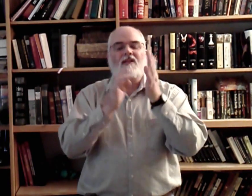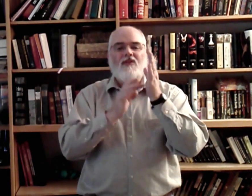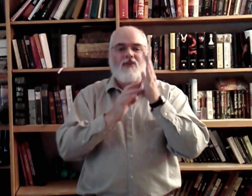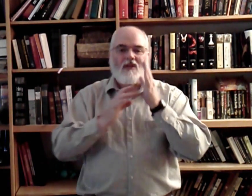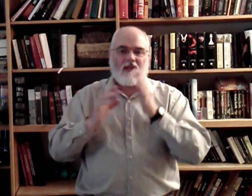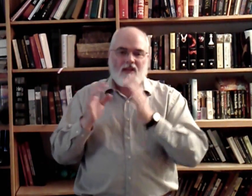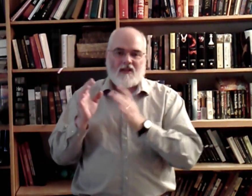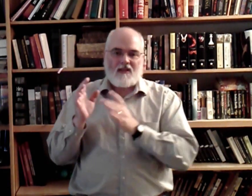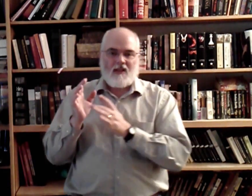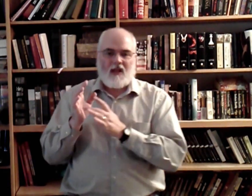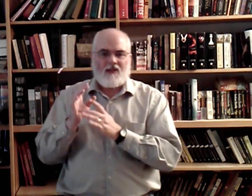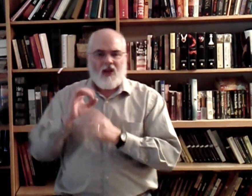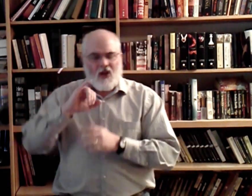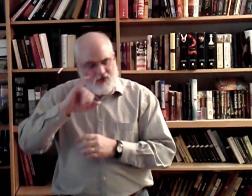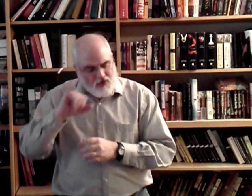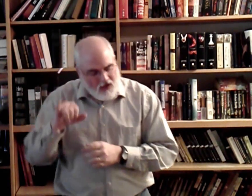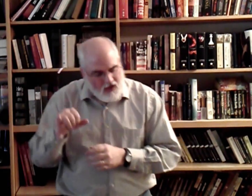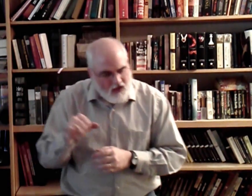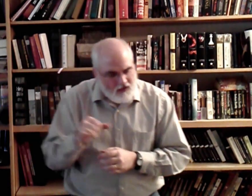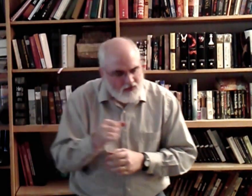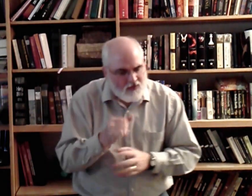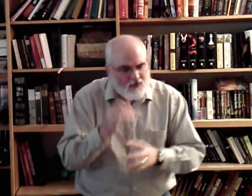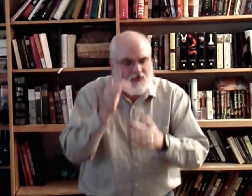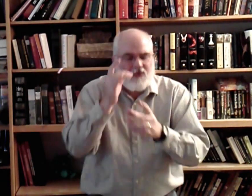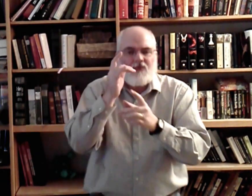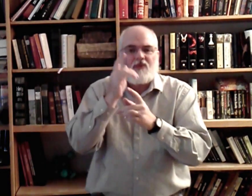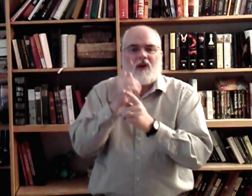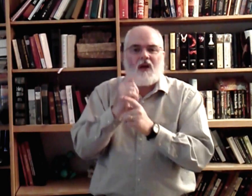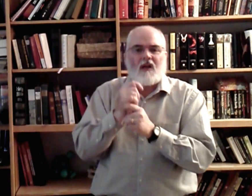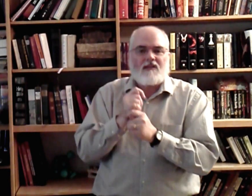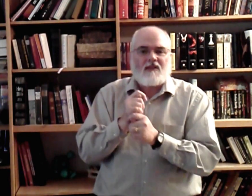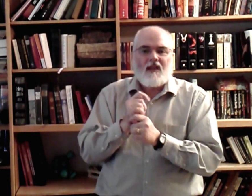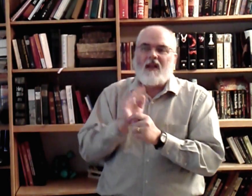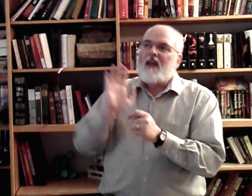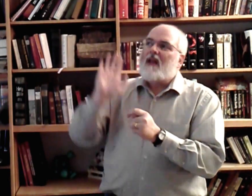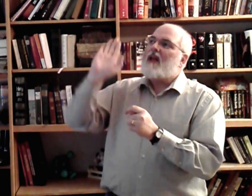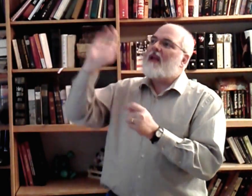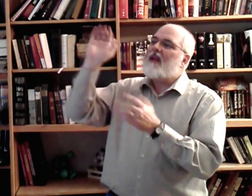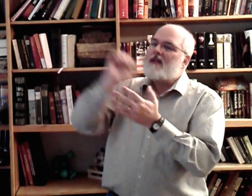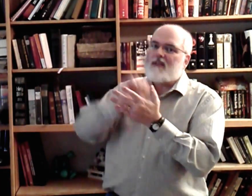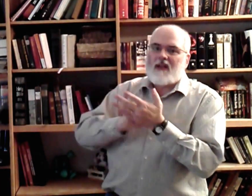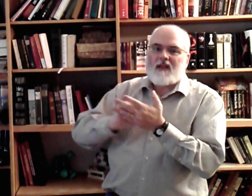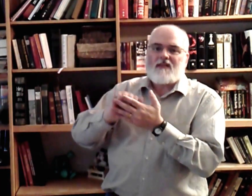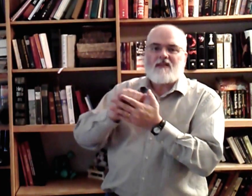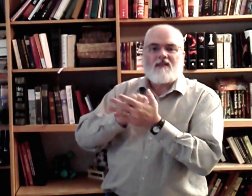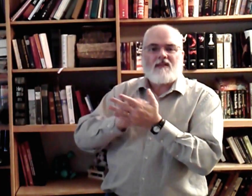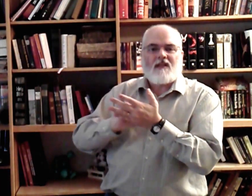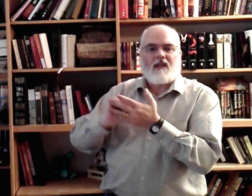Jesus, just to trust His cleansing